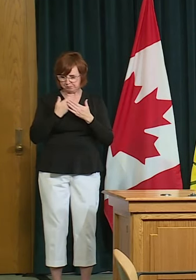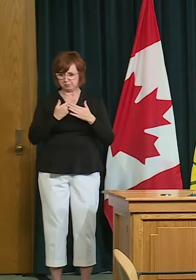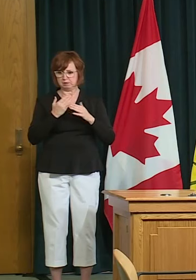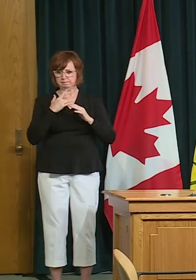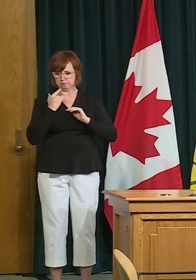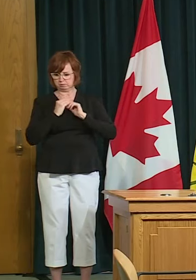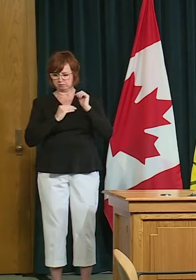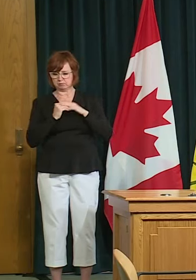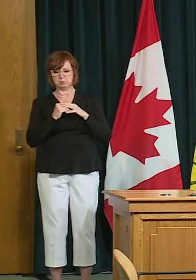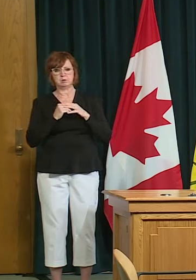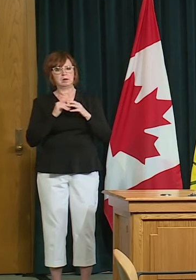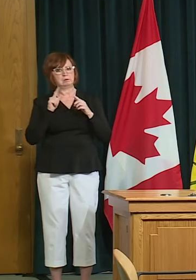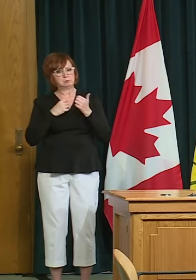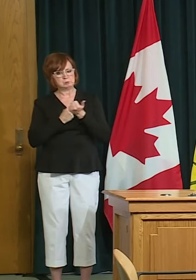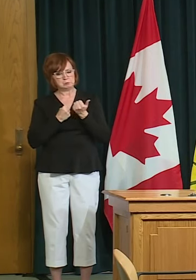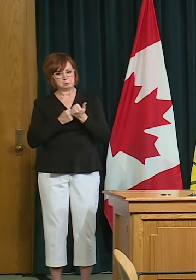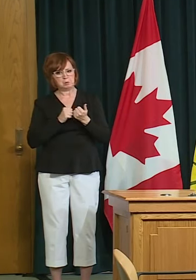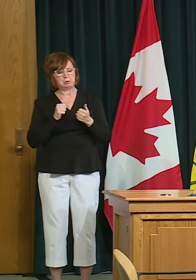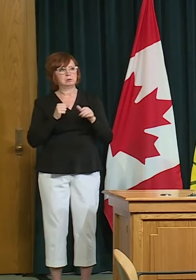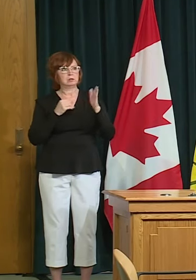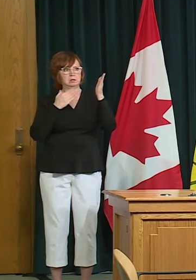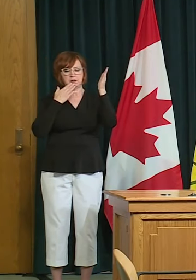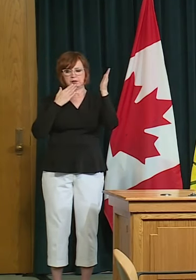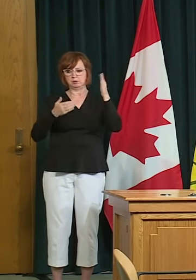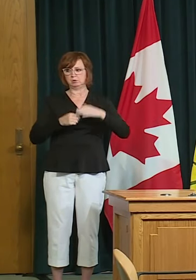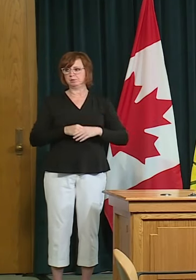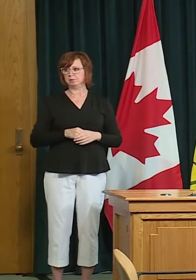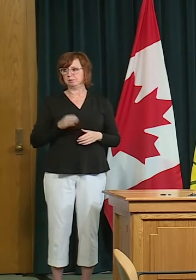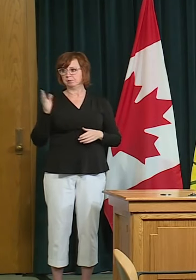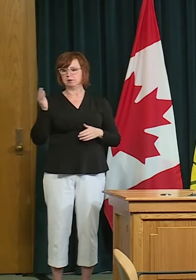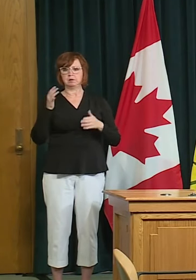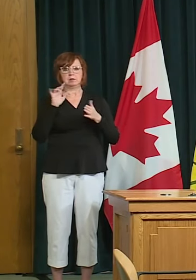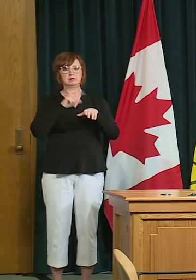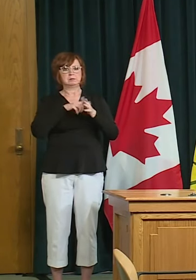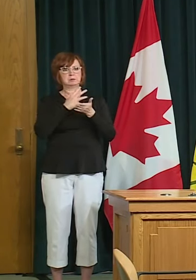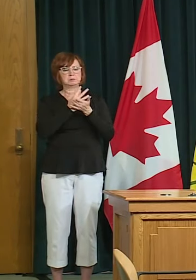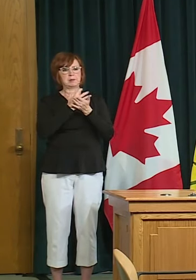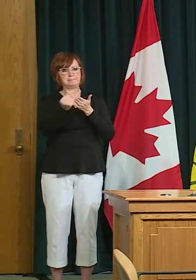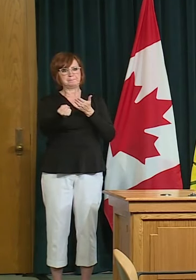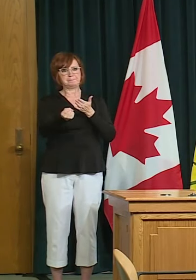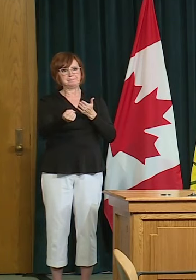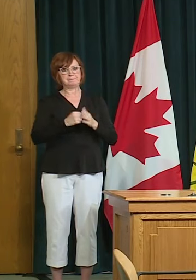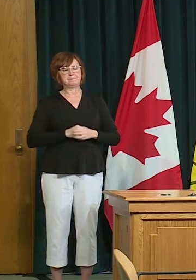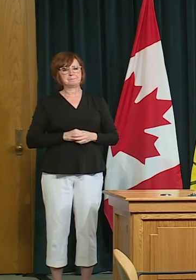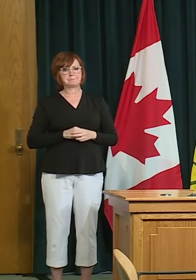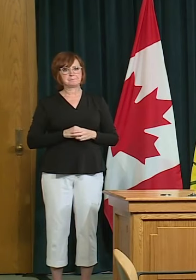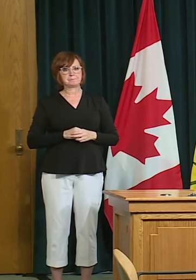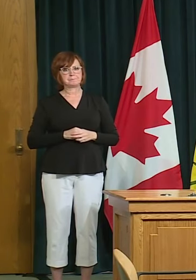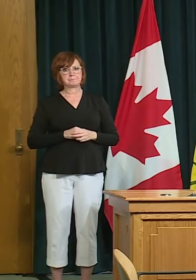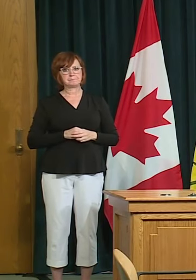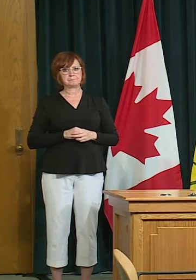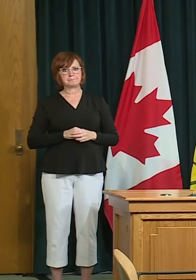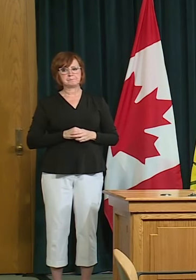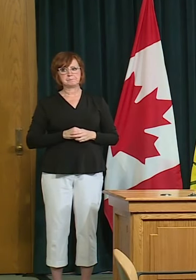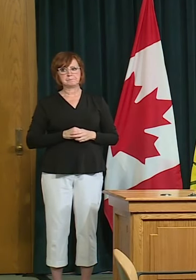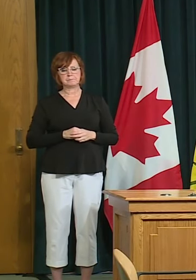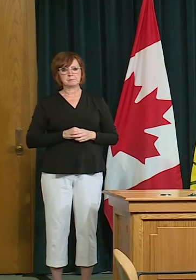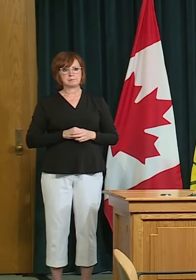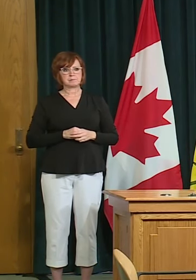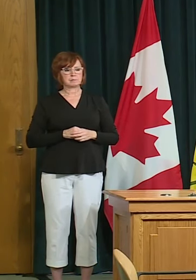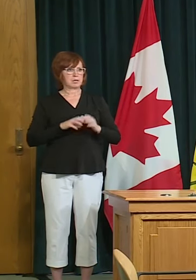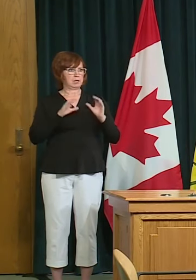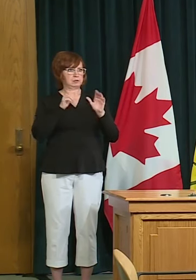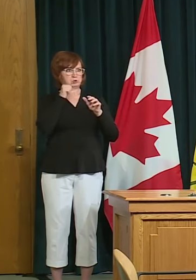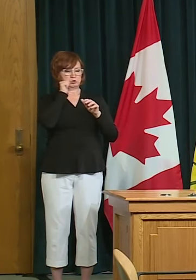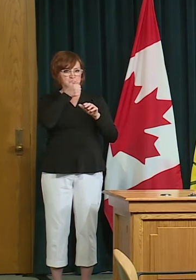thank you and that concludes our time for today for those that are on the line we are not